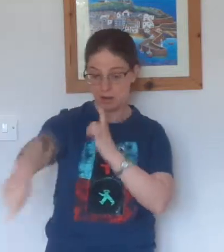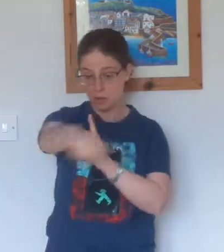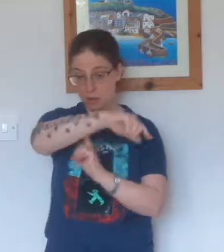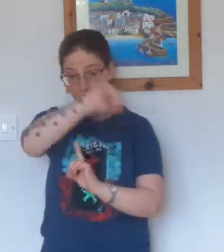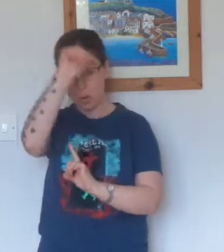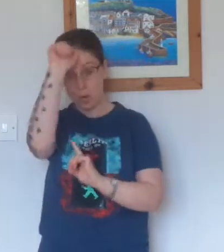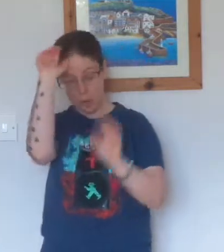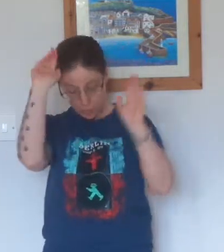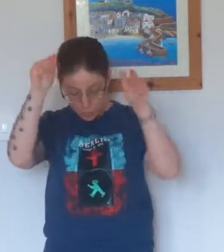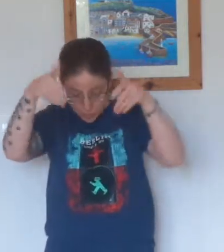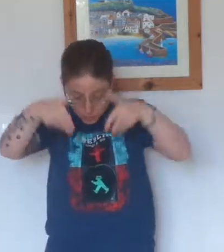me.